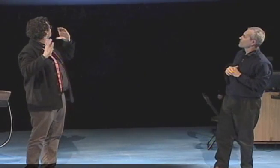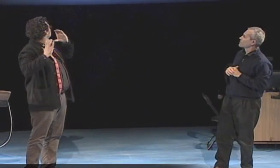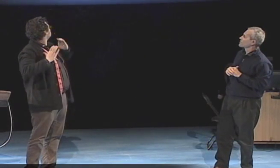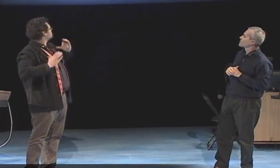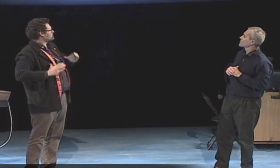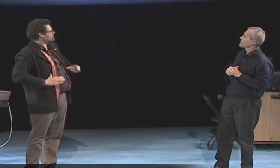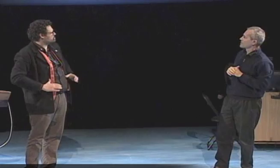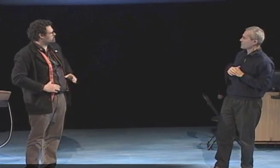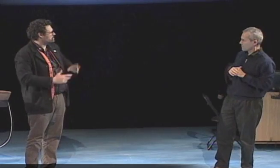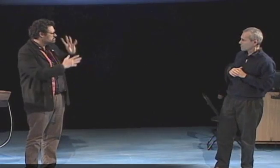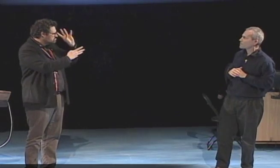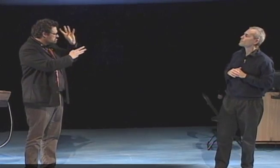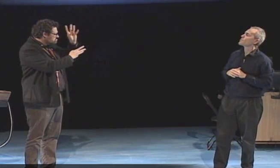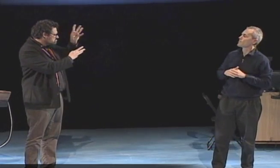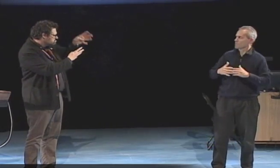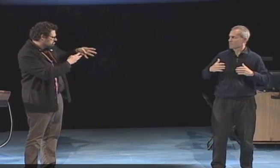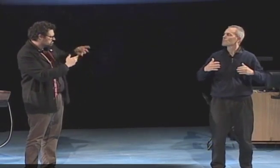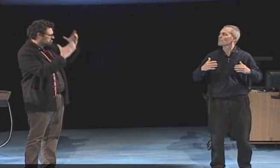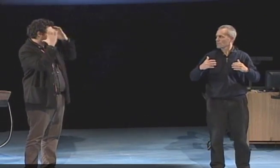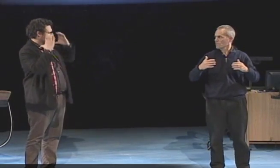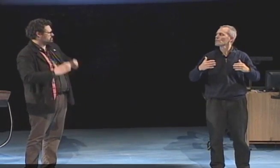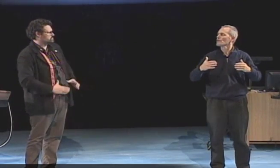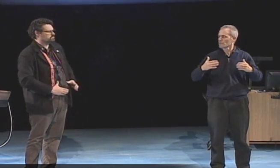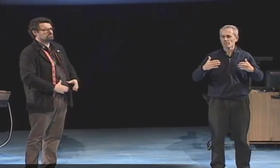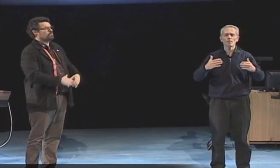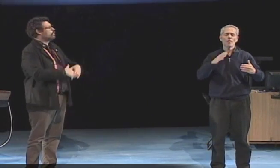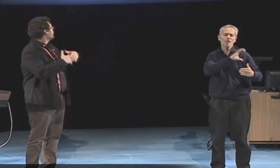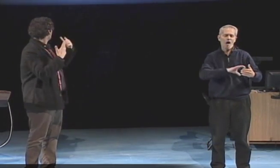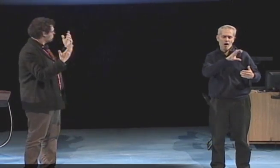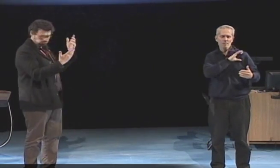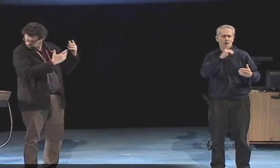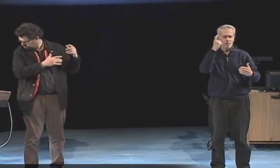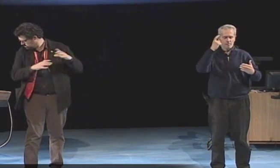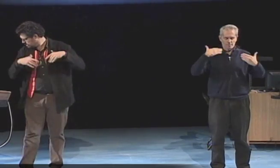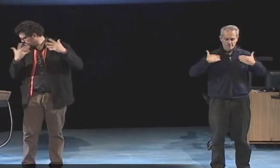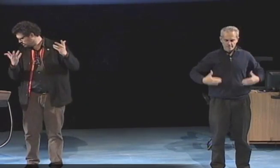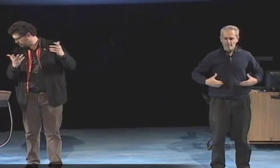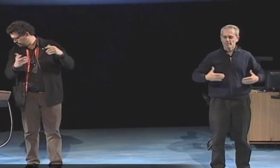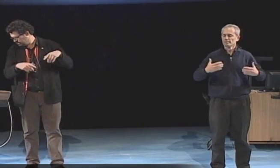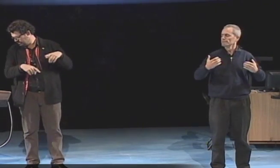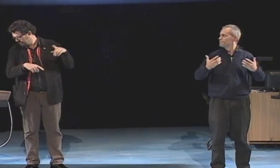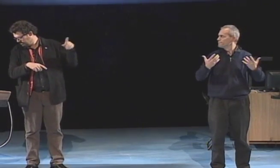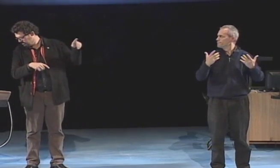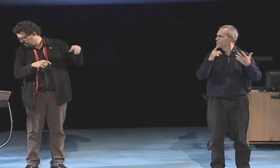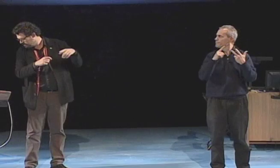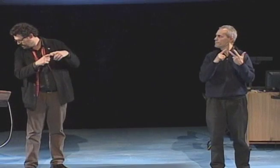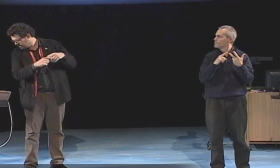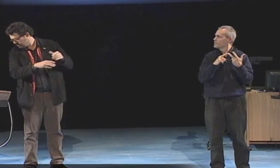I looked to different fields there were precedents